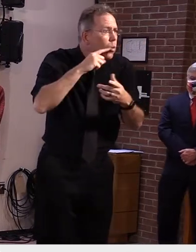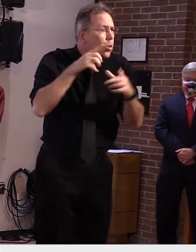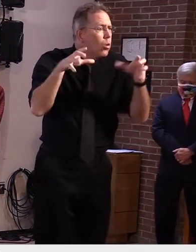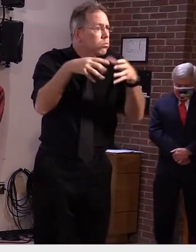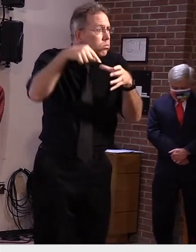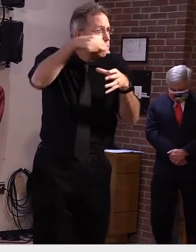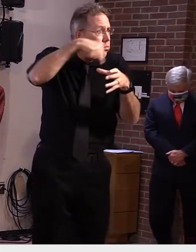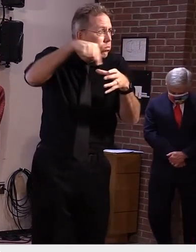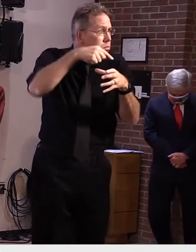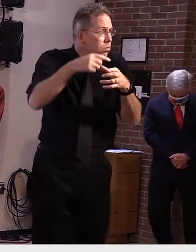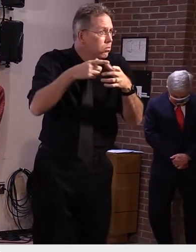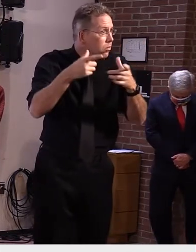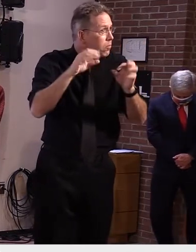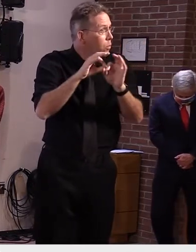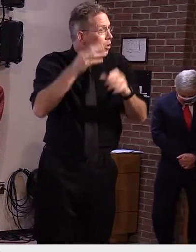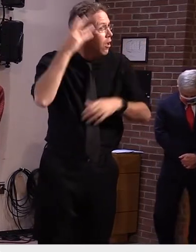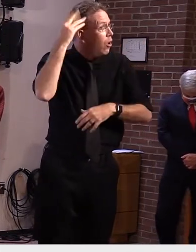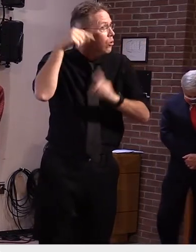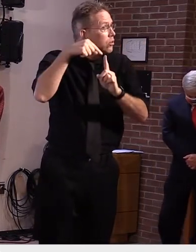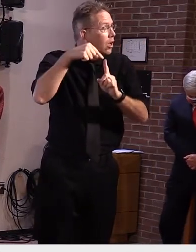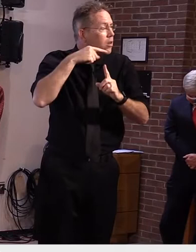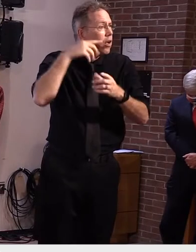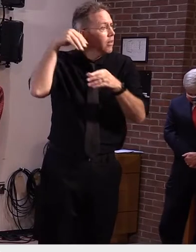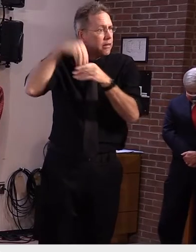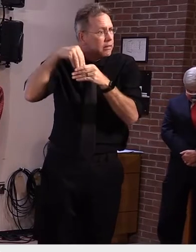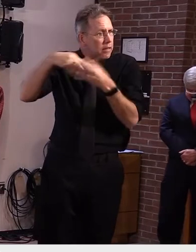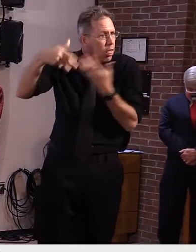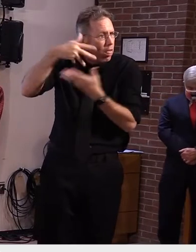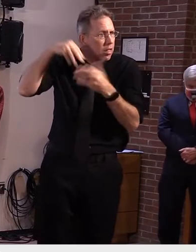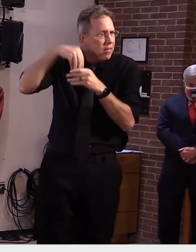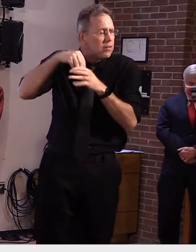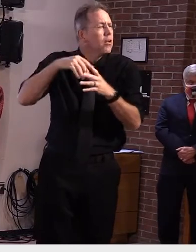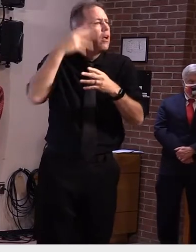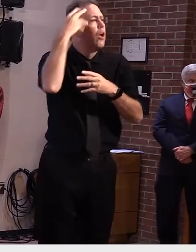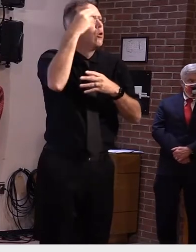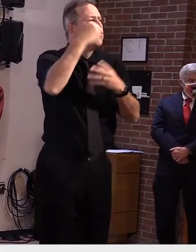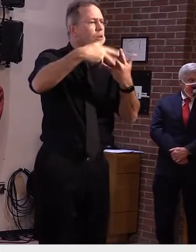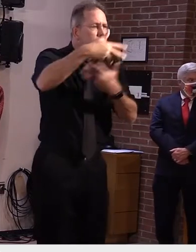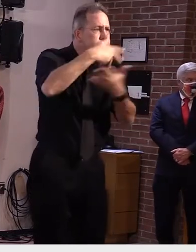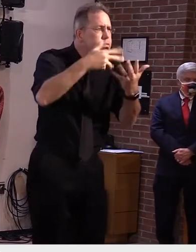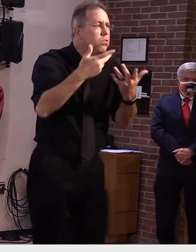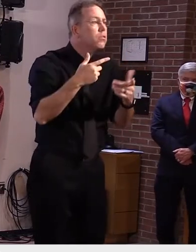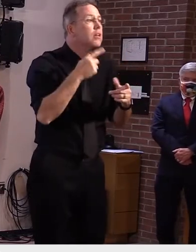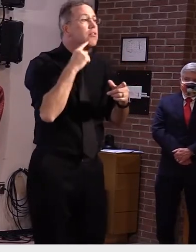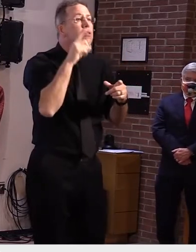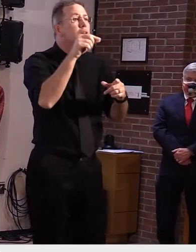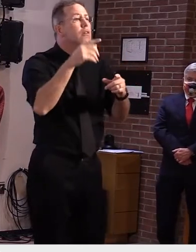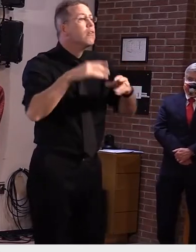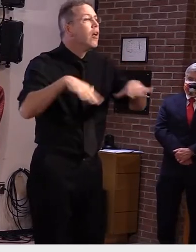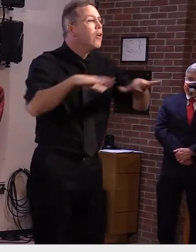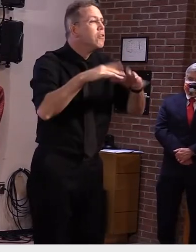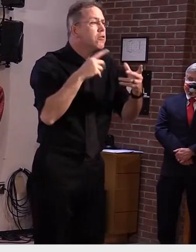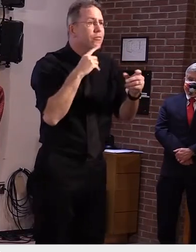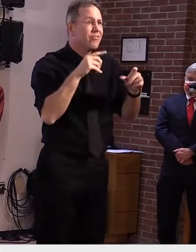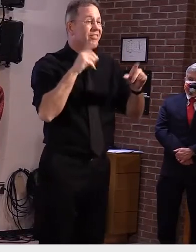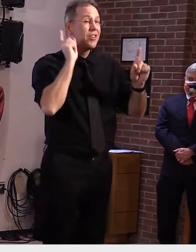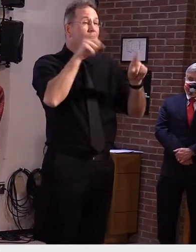than inside. If you're trick-or-treating and one neighborhood seems too busy, skip it and move on to the next one.